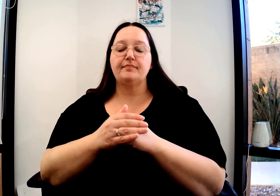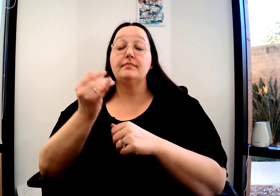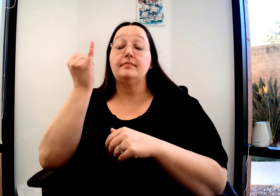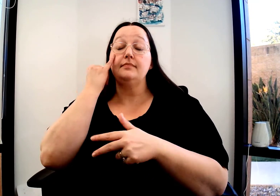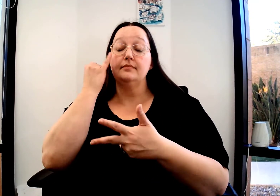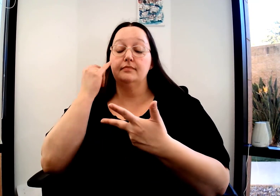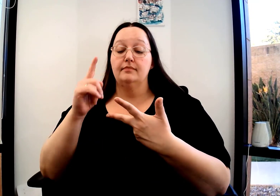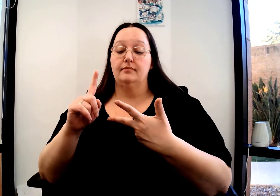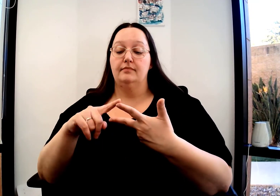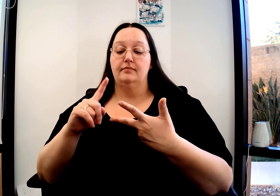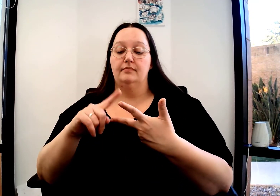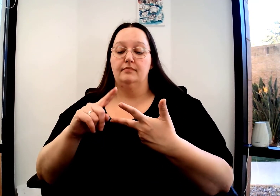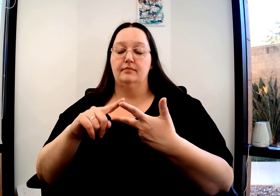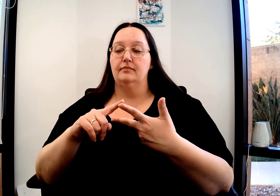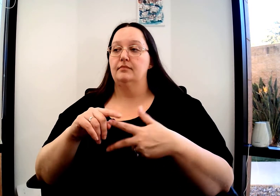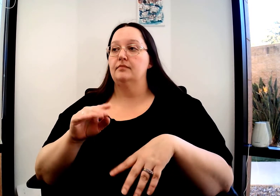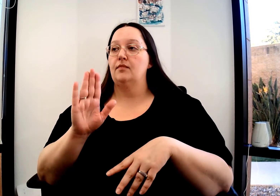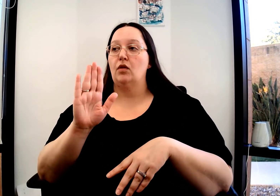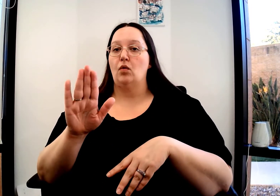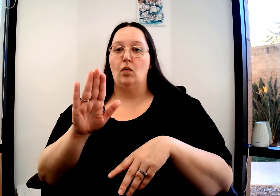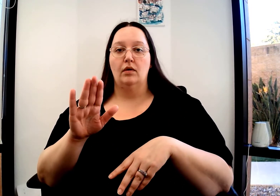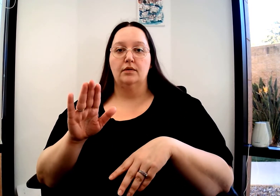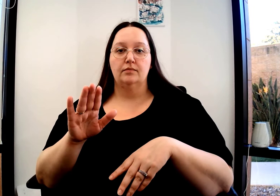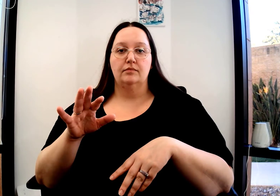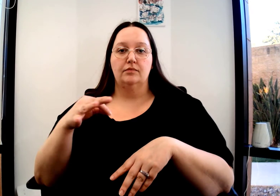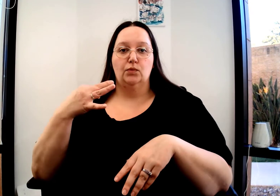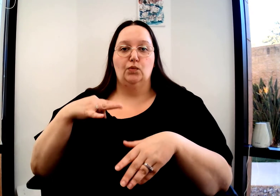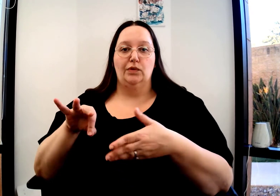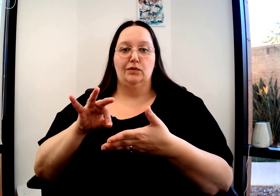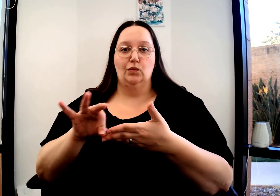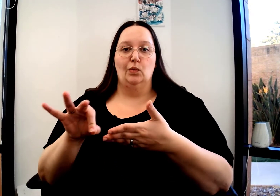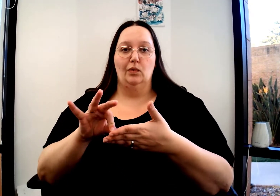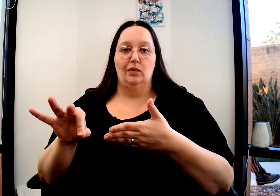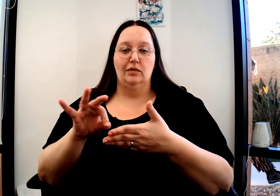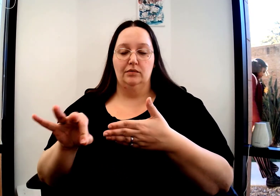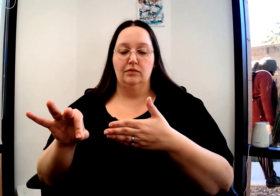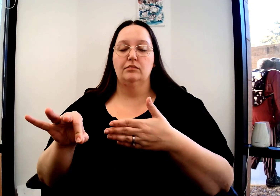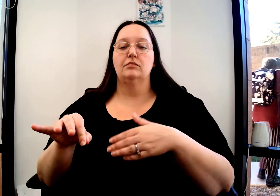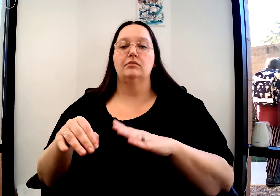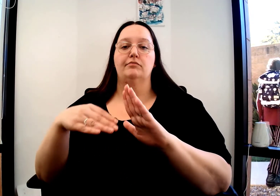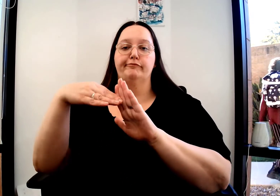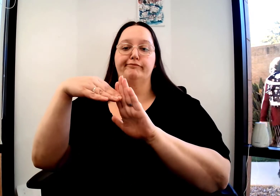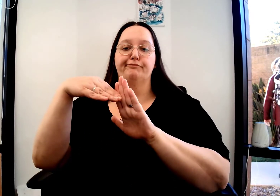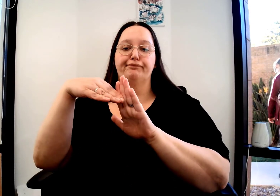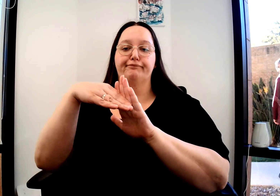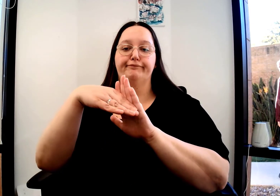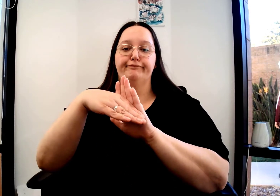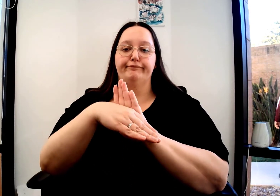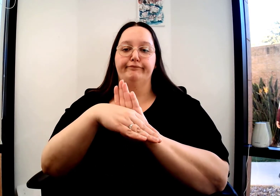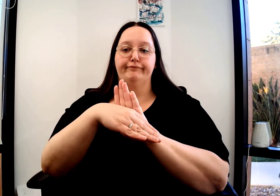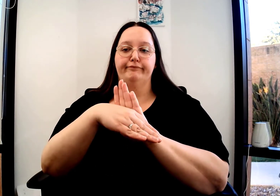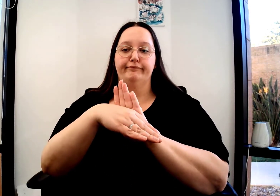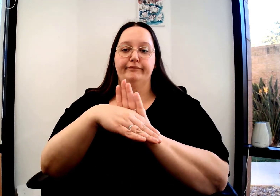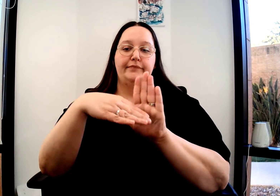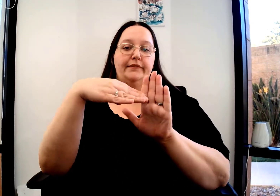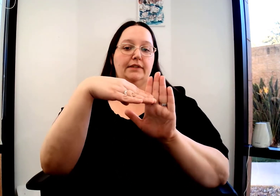Decline. Decline. If I wanted to say that my credit score was declining, I would sign it this way.